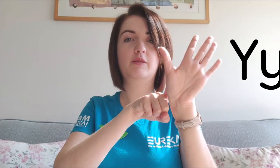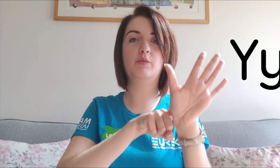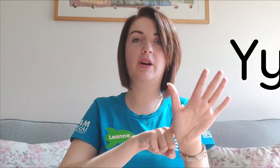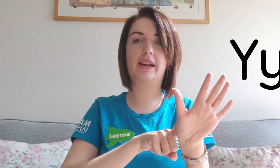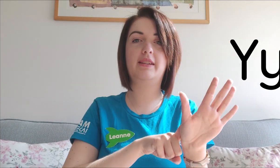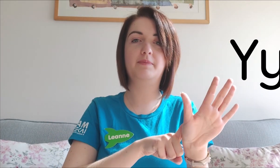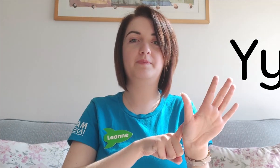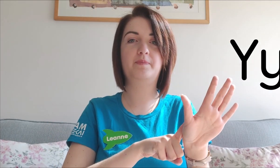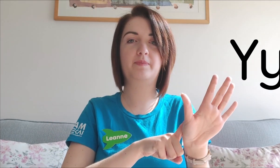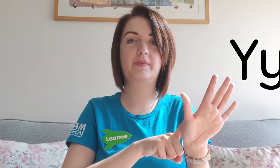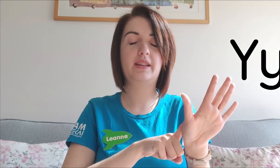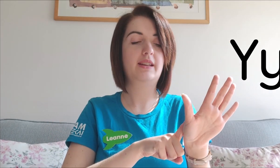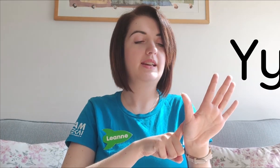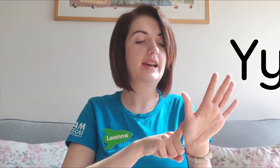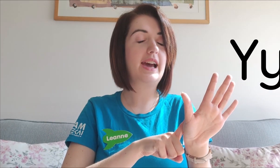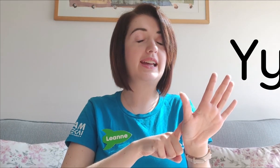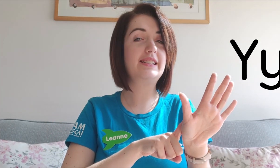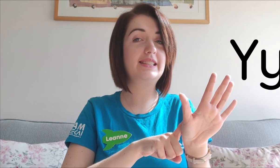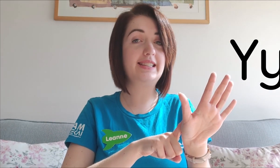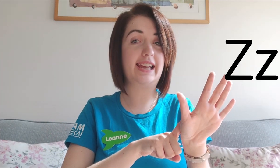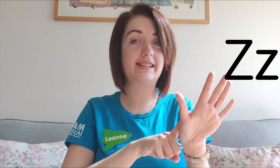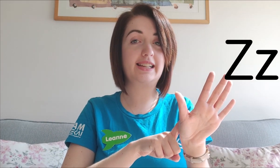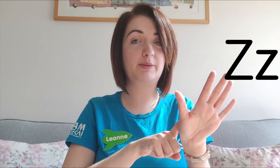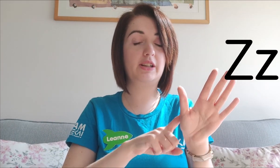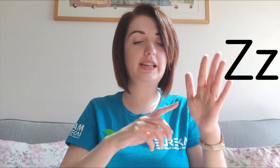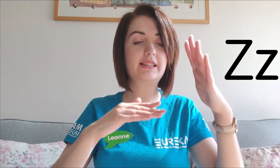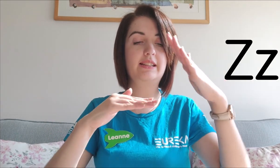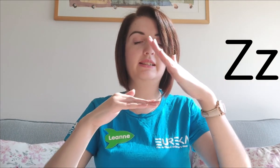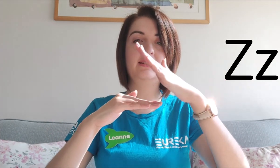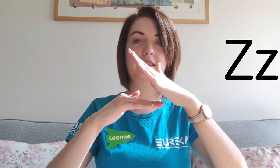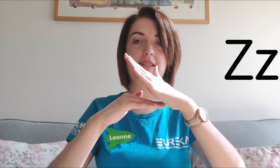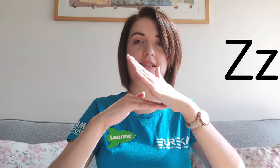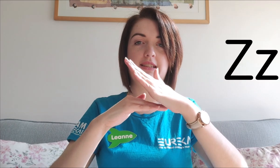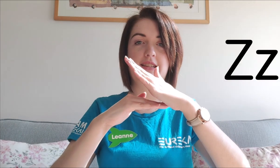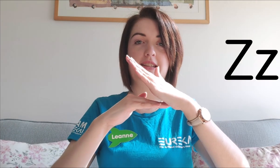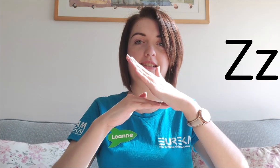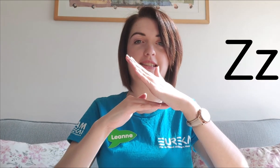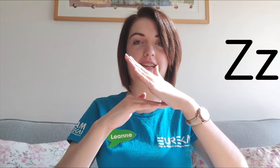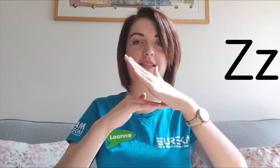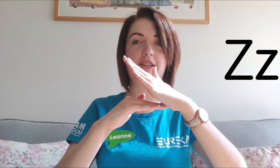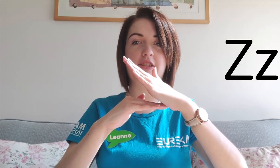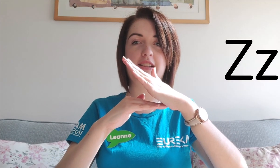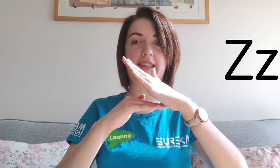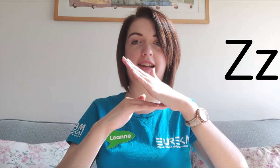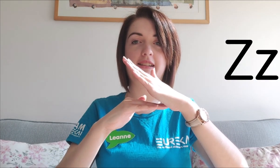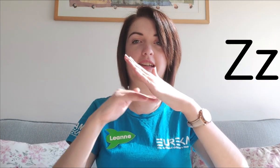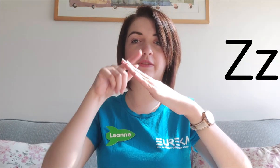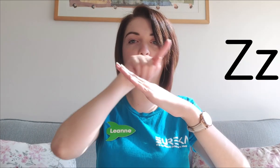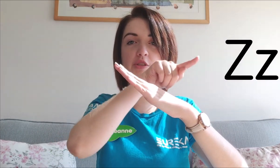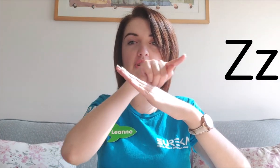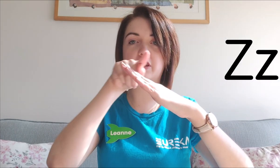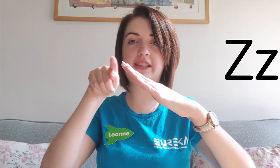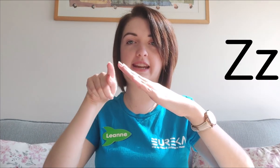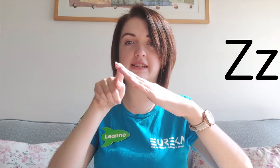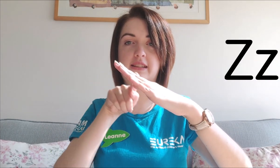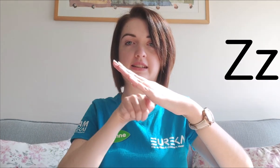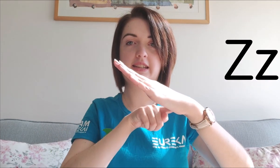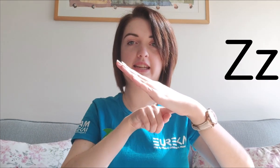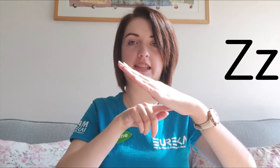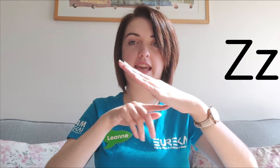Y. And Z, last but not least, Z, just like that. If you could draw a Z in the